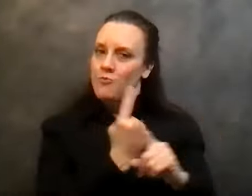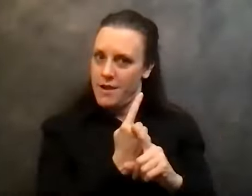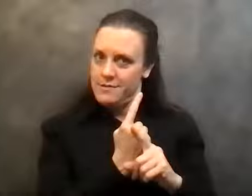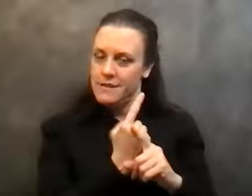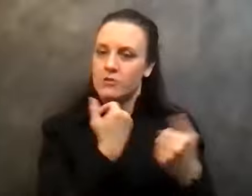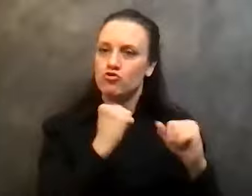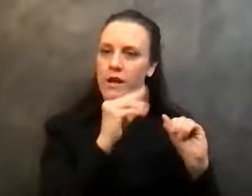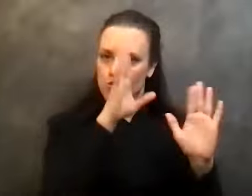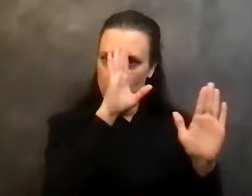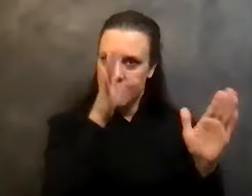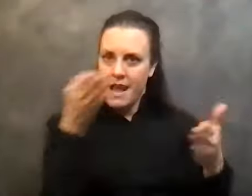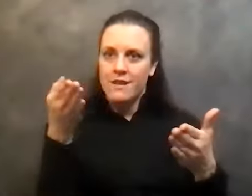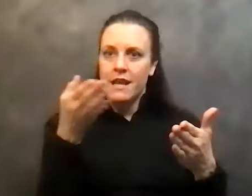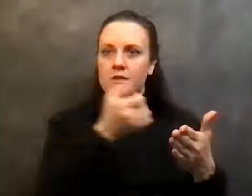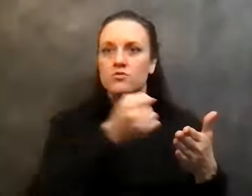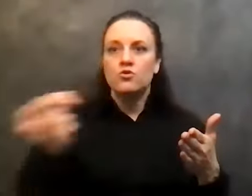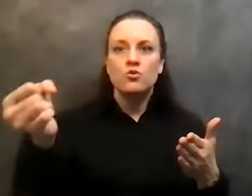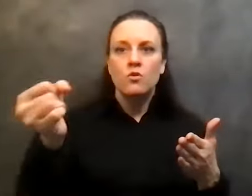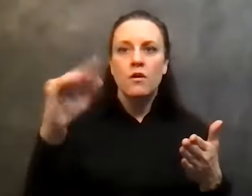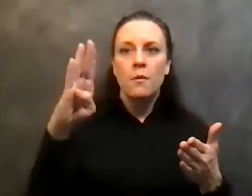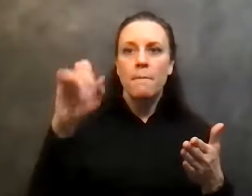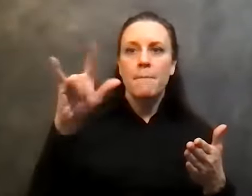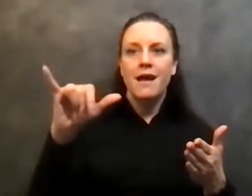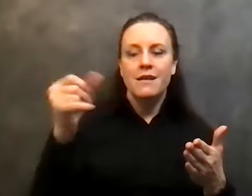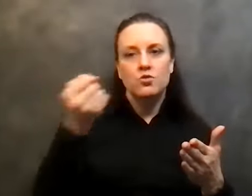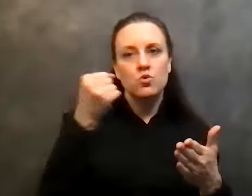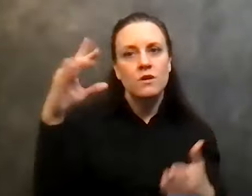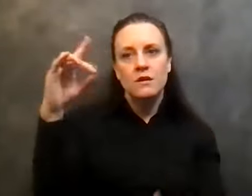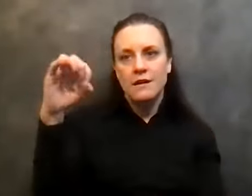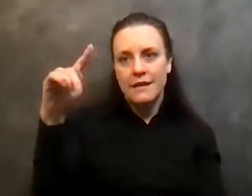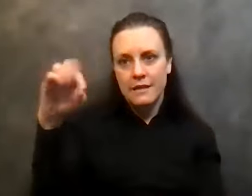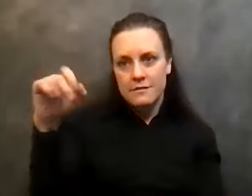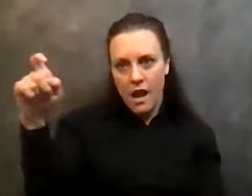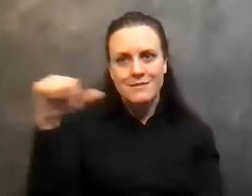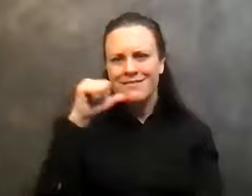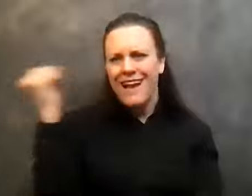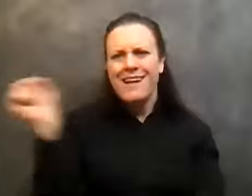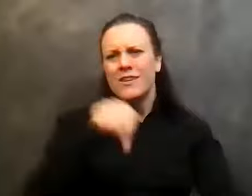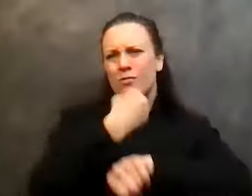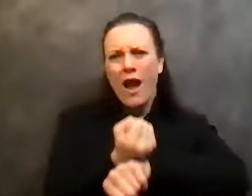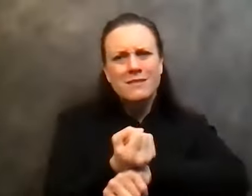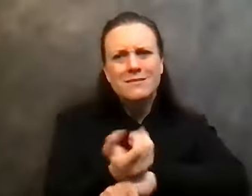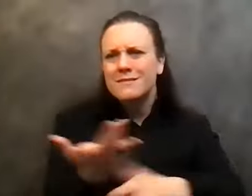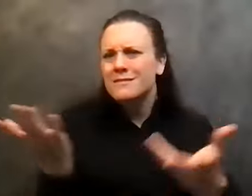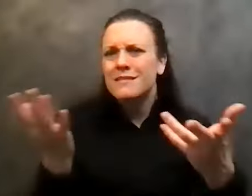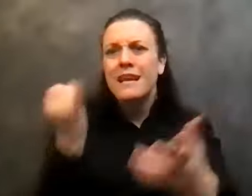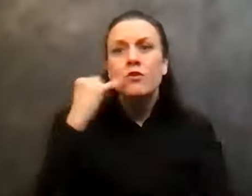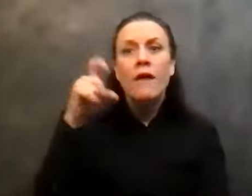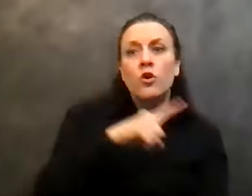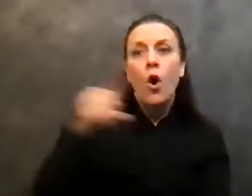guy to the Betty, you know, and if it's, if you got to go to the Betty, you got to go to the Betty, you know,